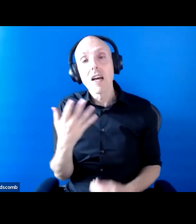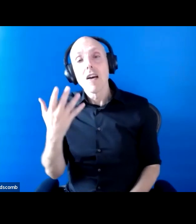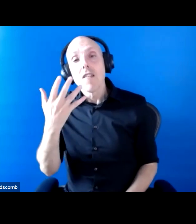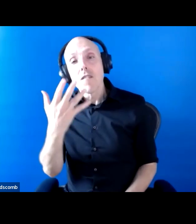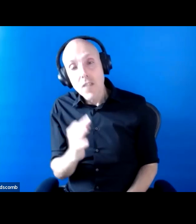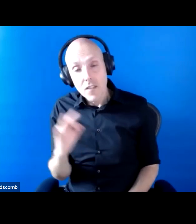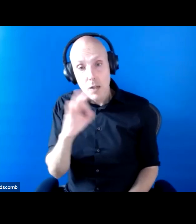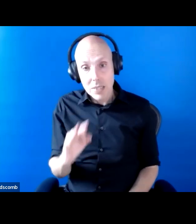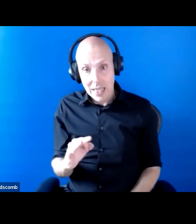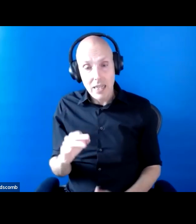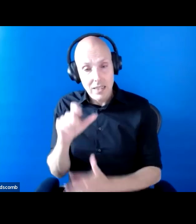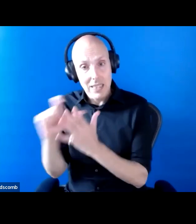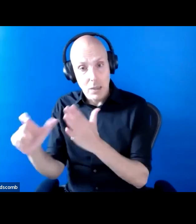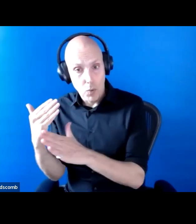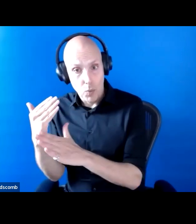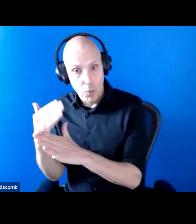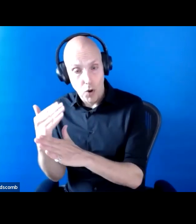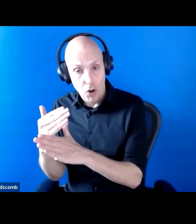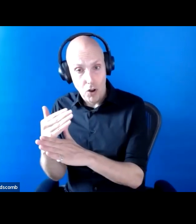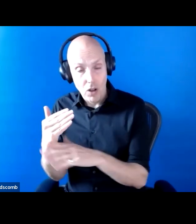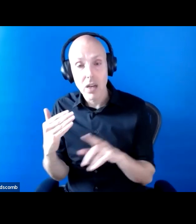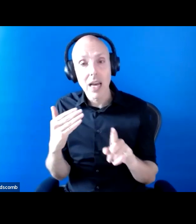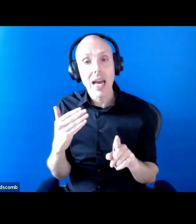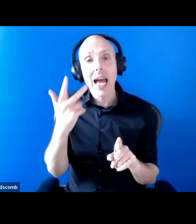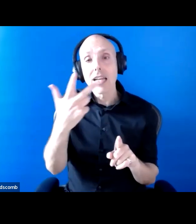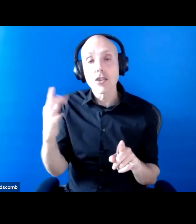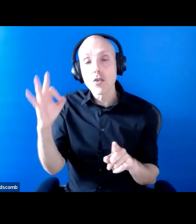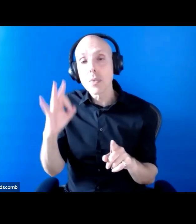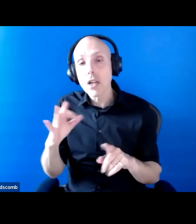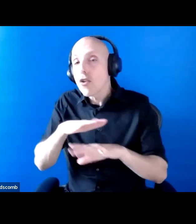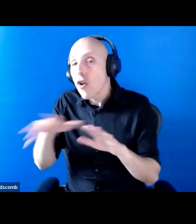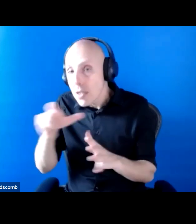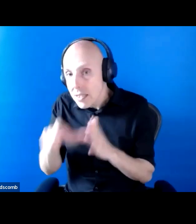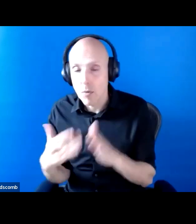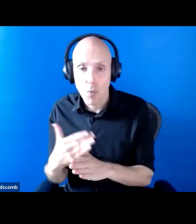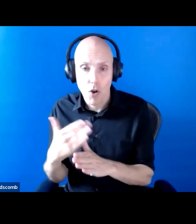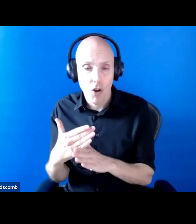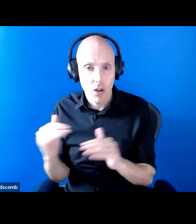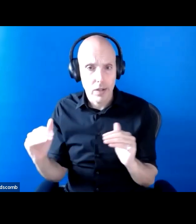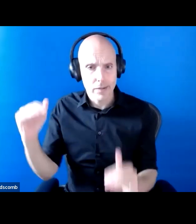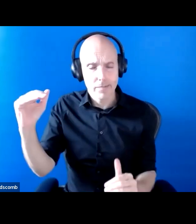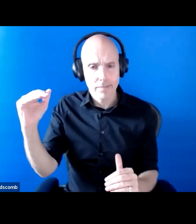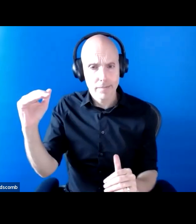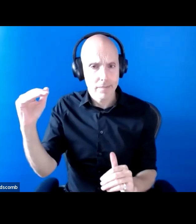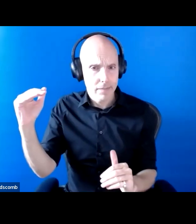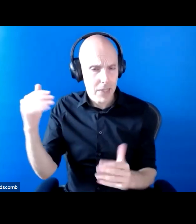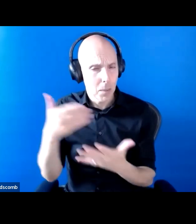work, whereas around 82% of non-disabled people are in work. So a huge employment gap